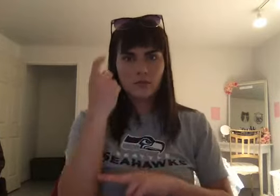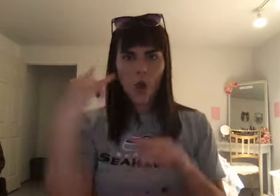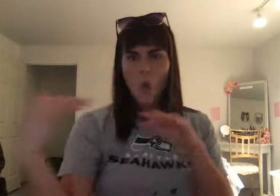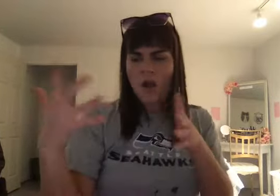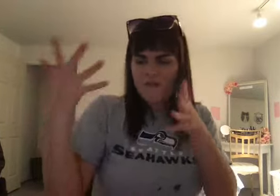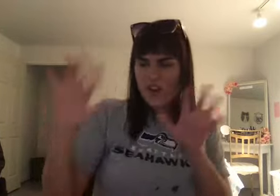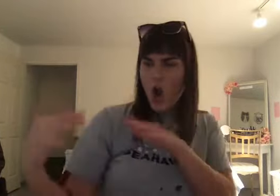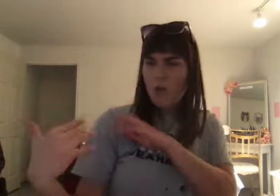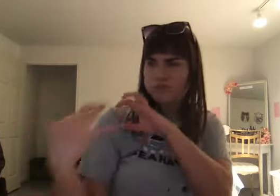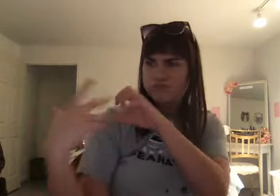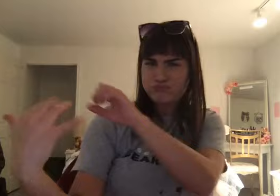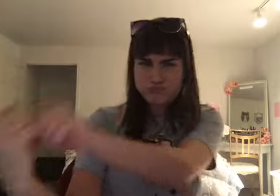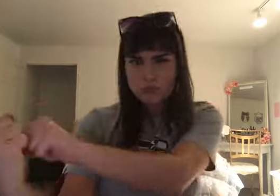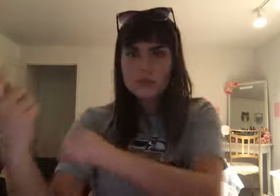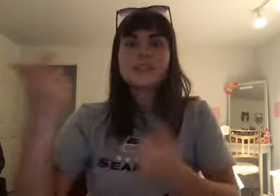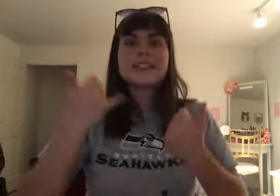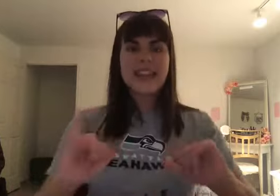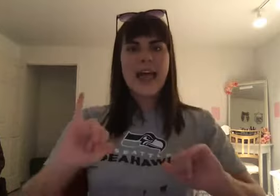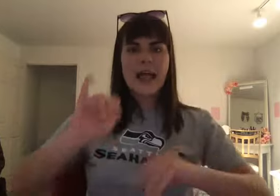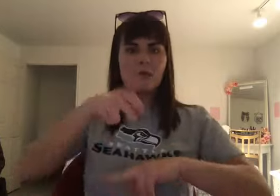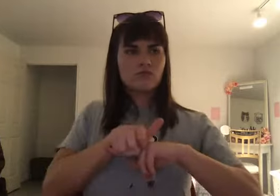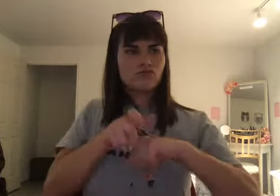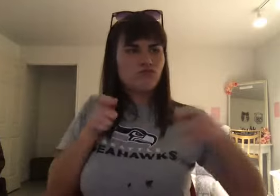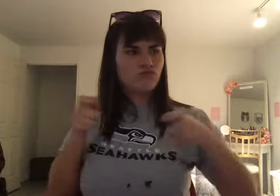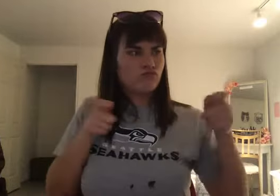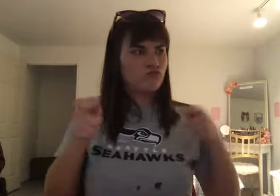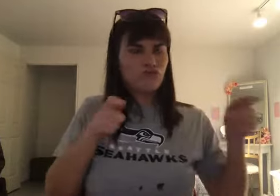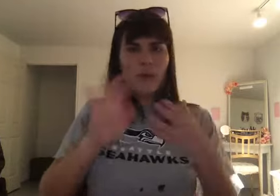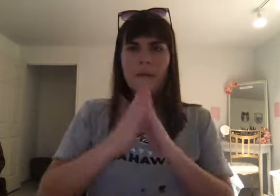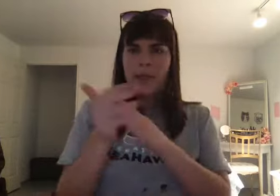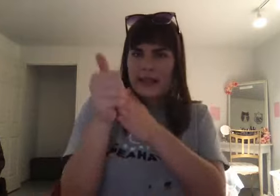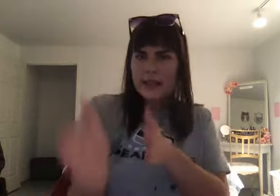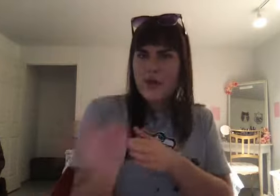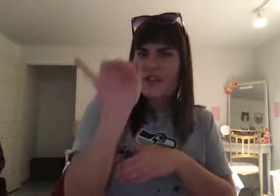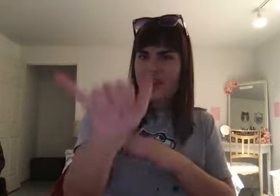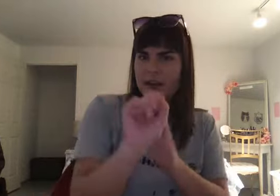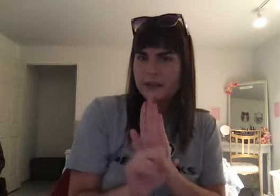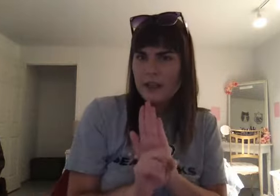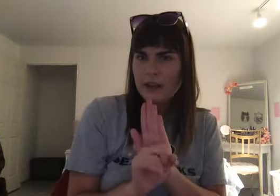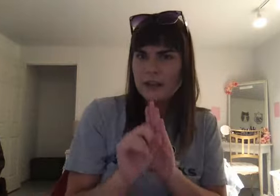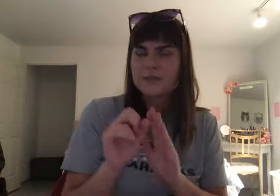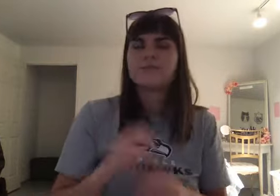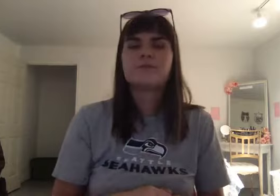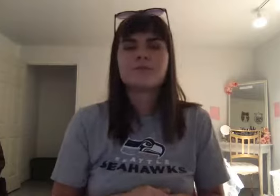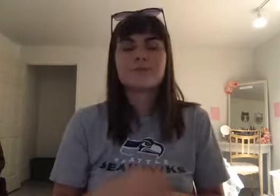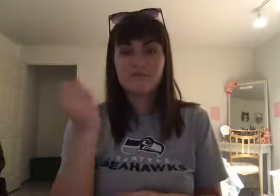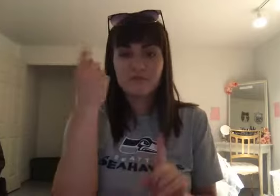become the full leader of that nation or nation-state. Now, in Mesopotamia, we would have